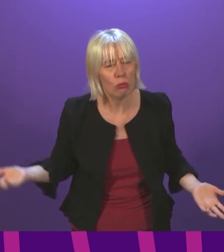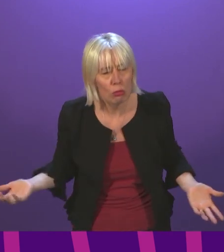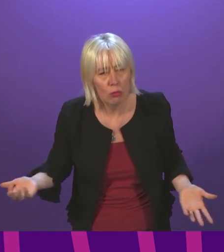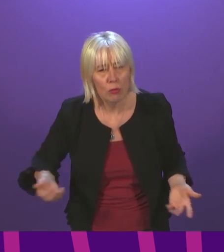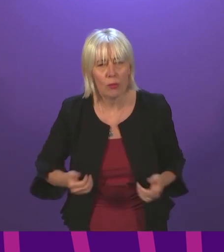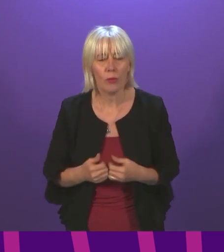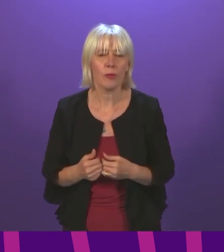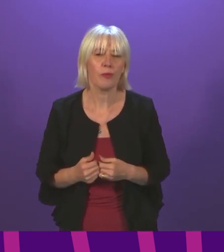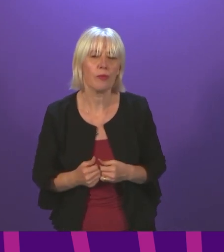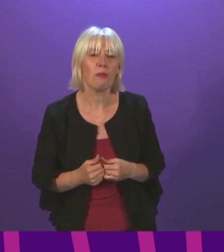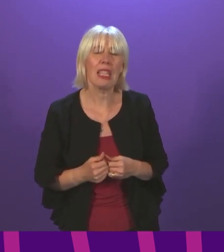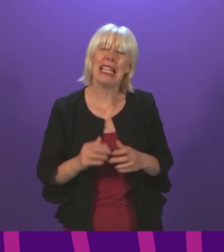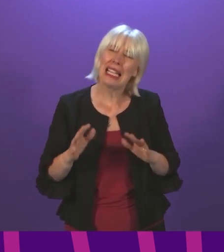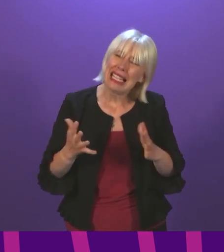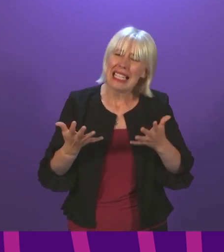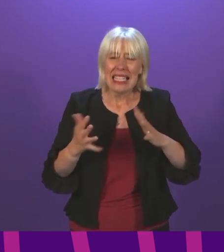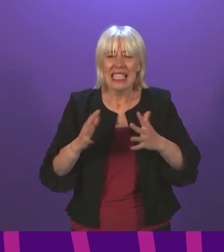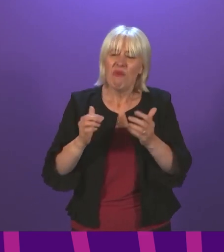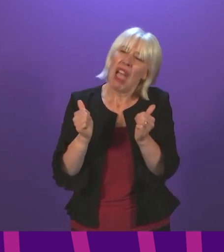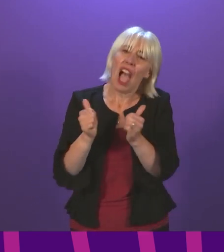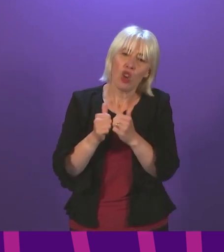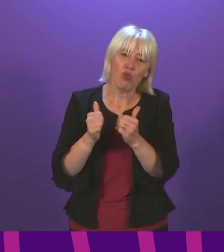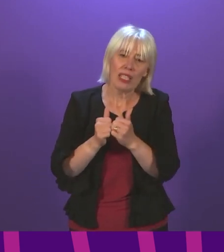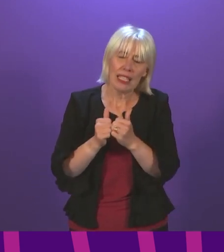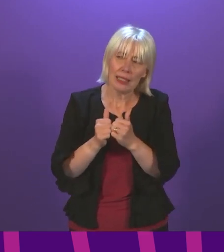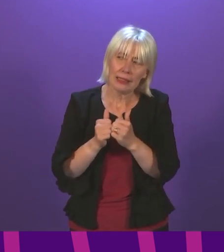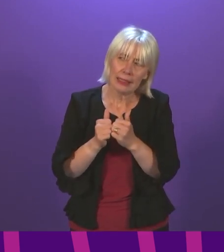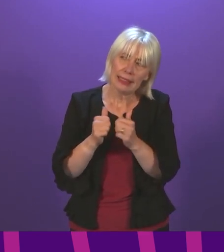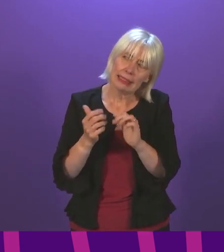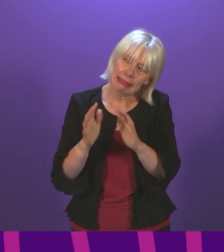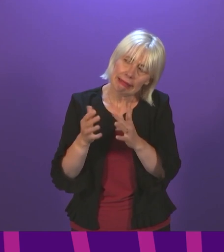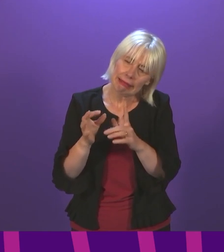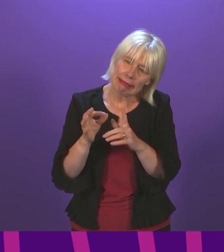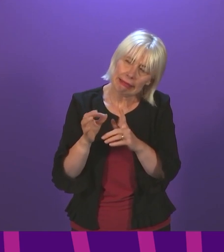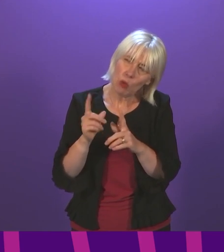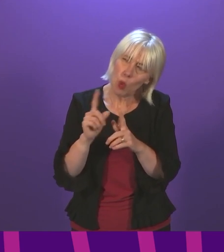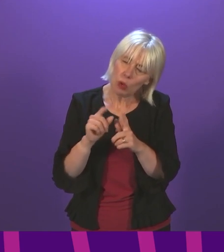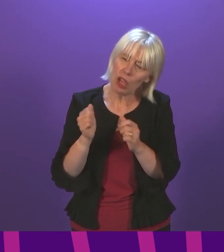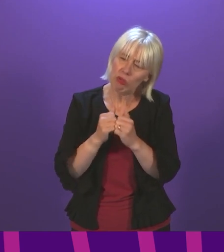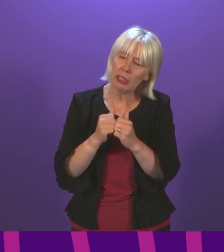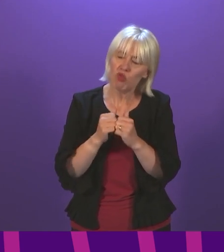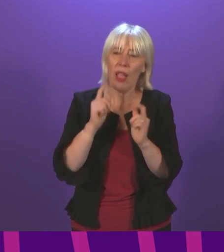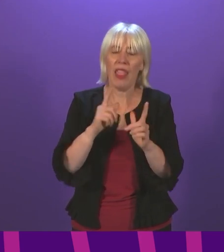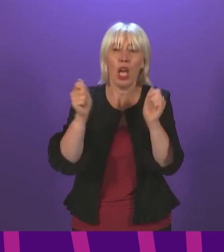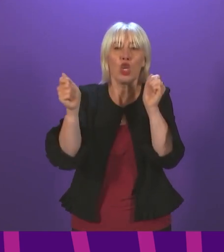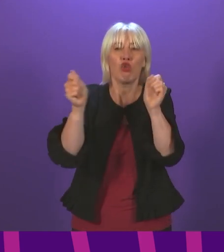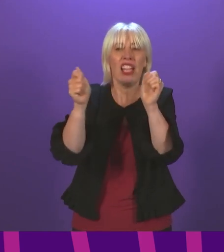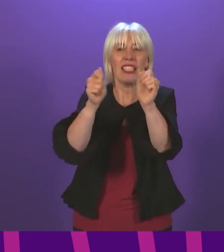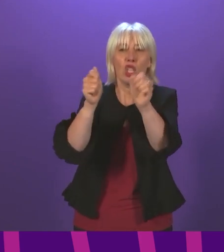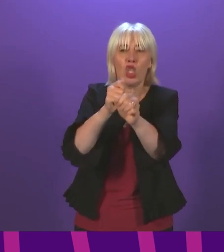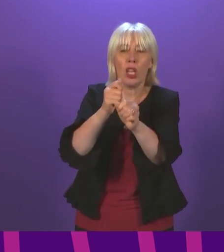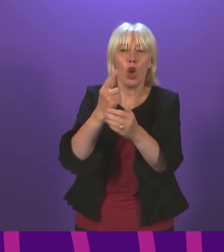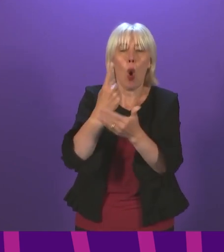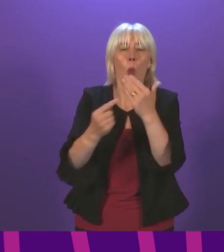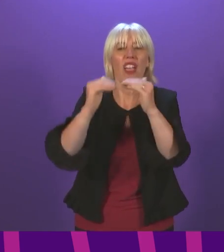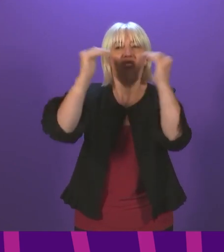Where I do agree, and let me try and find the points of agreement here, is that we must make this transition not just in a way that is just